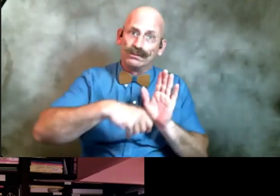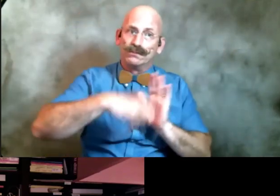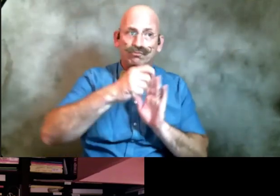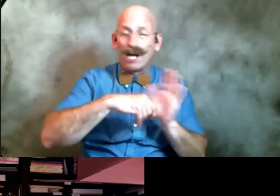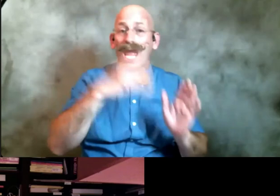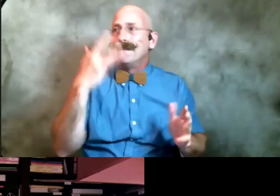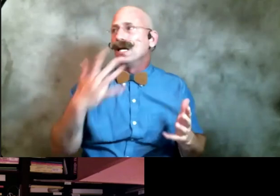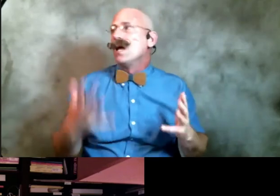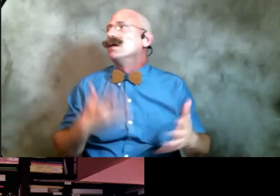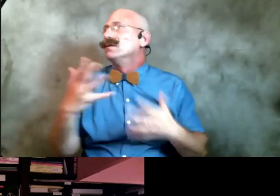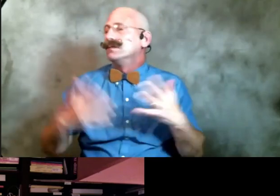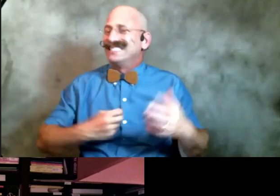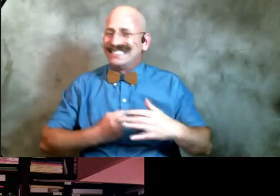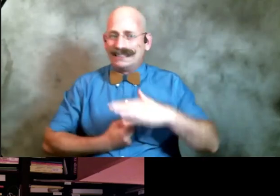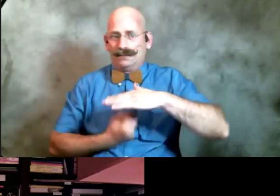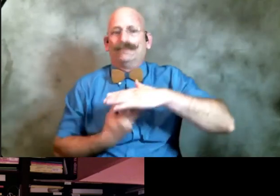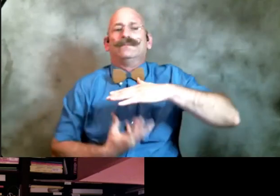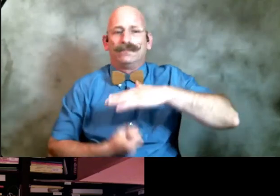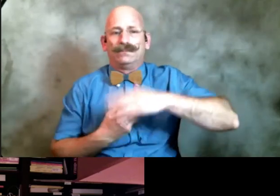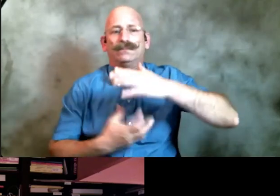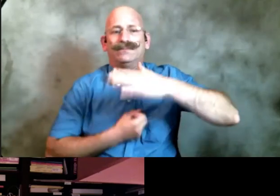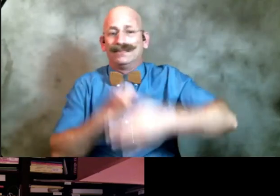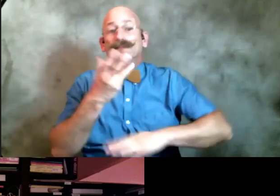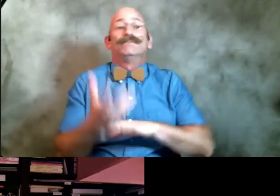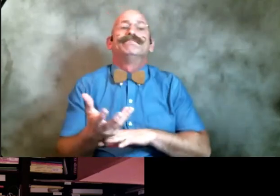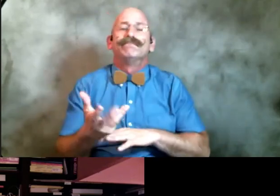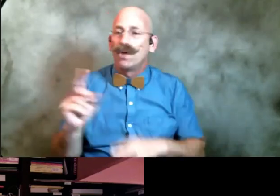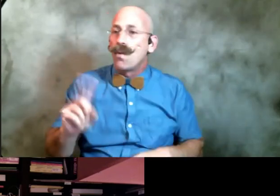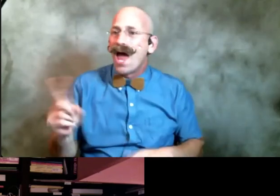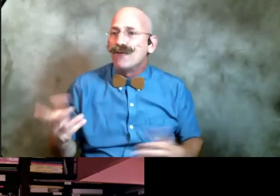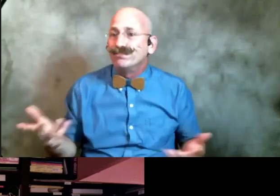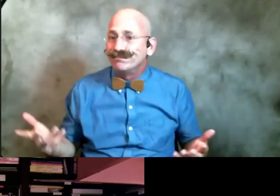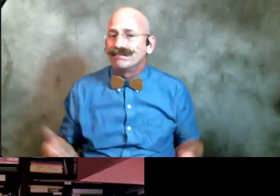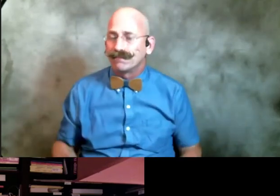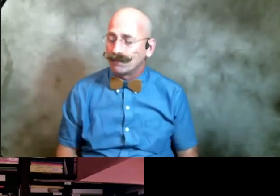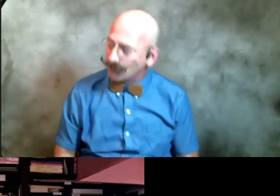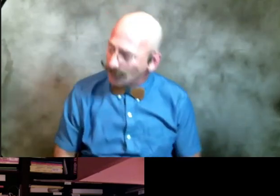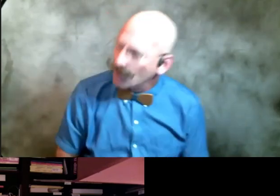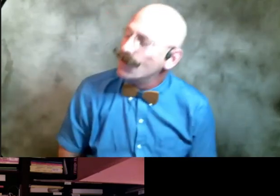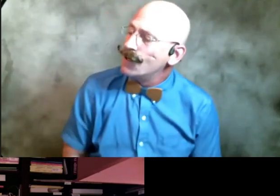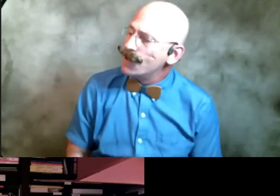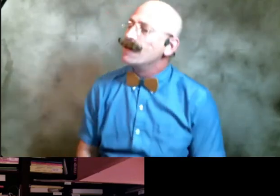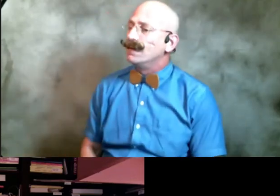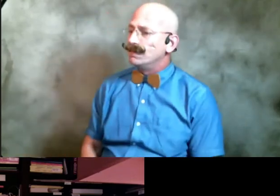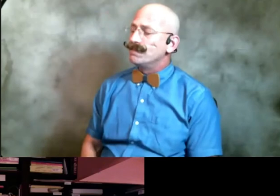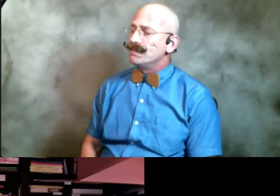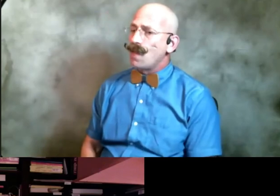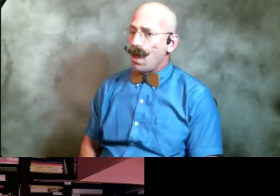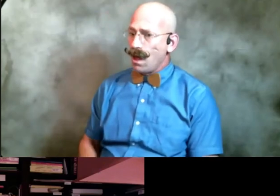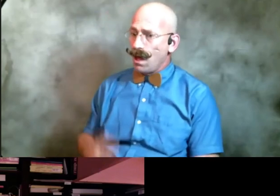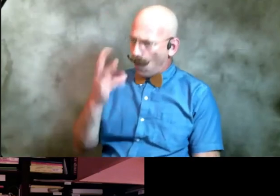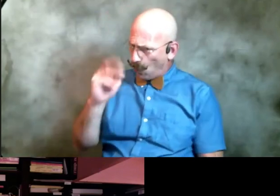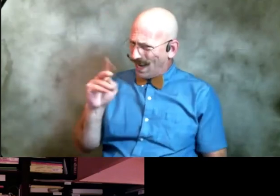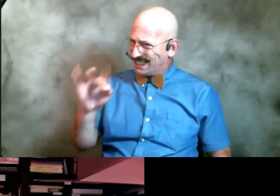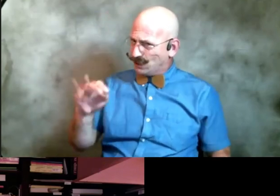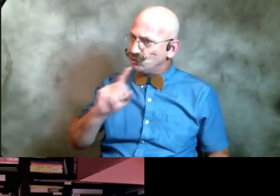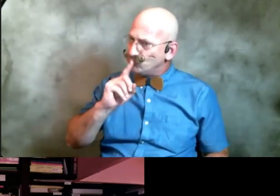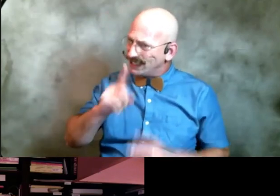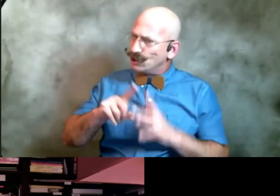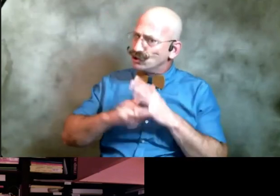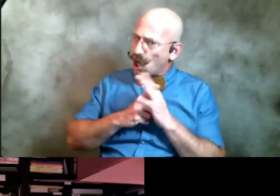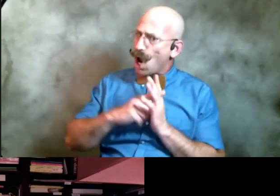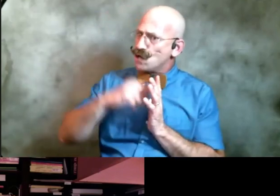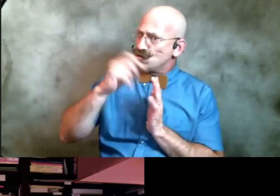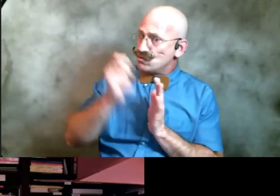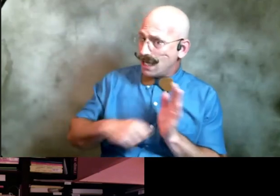and but then in other words you when did you actually begin writing poetry how